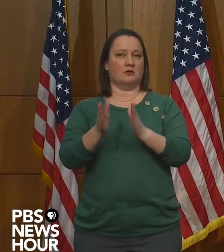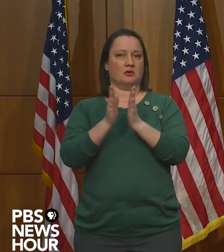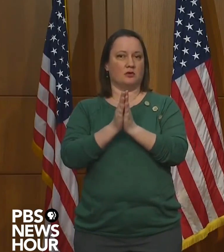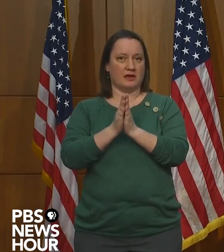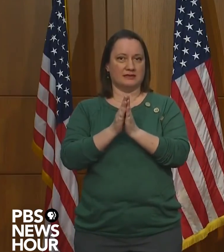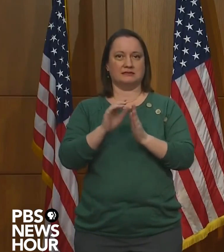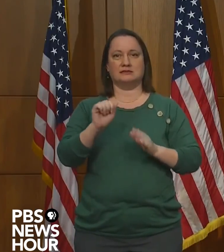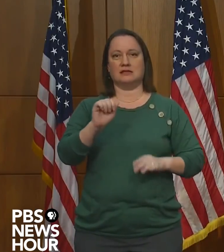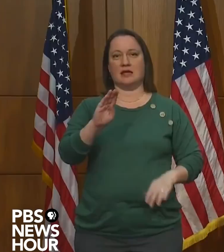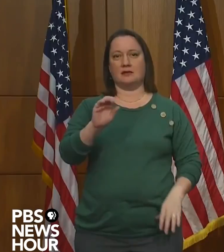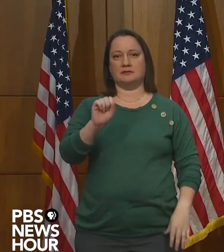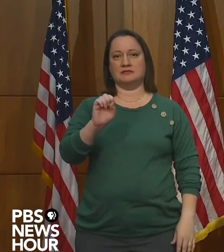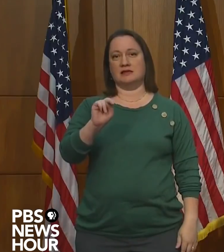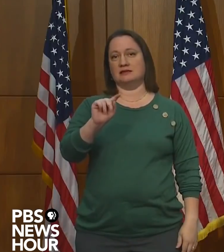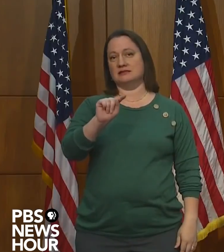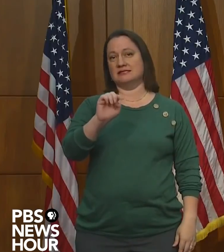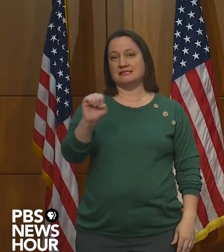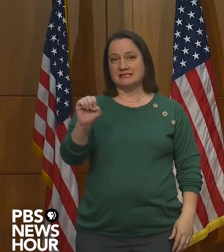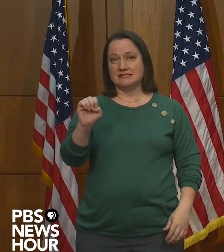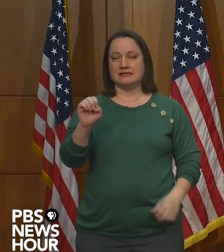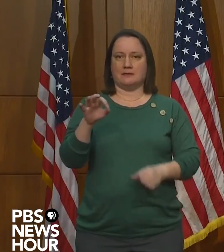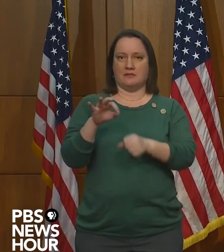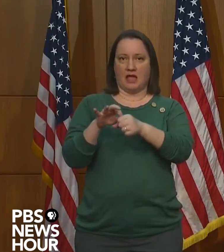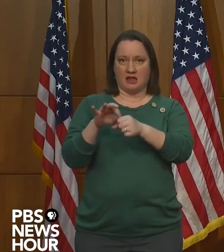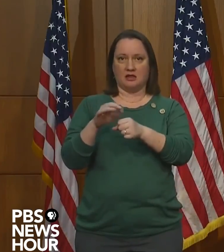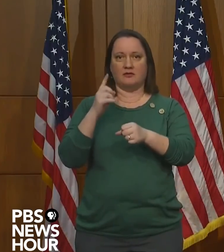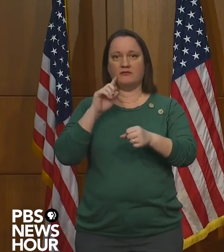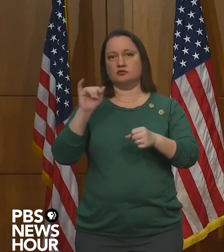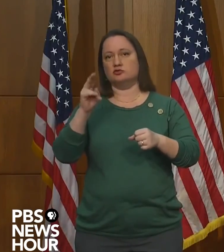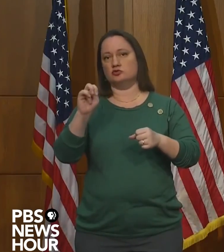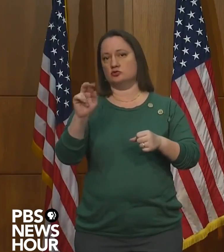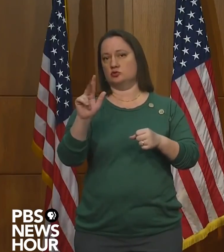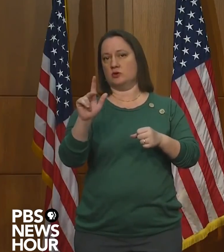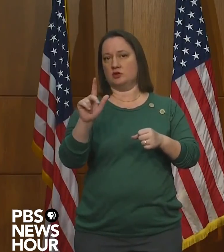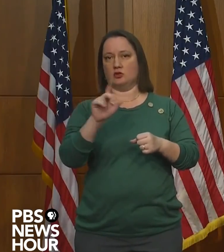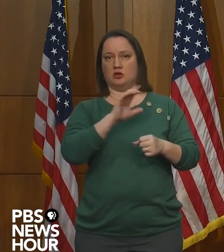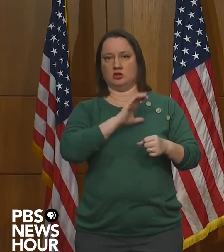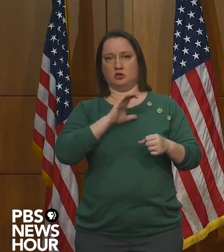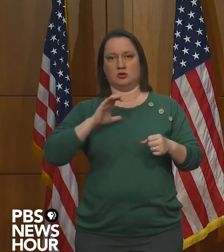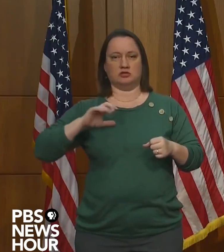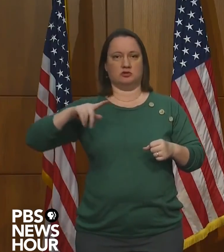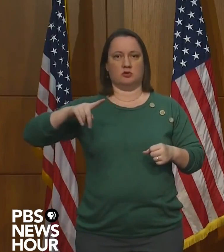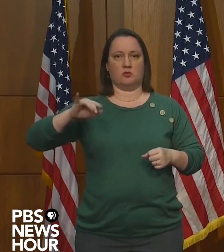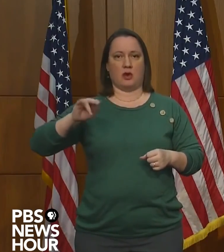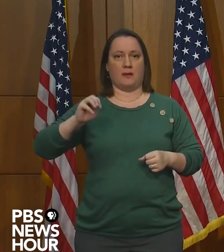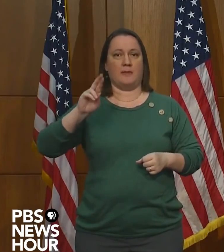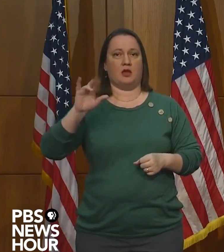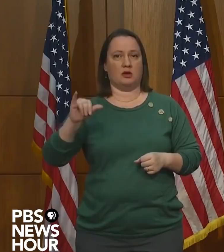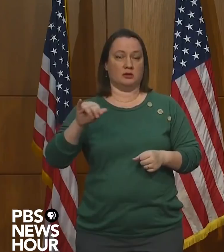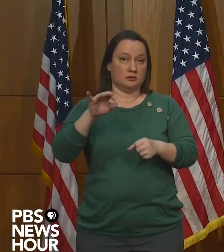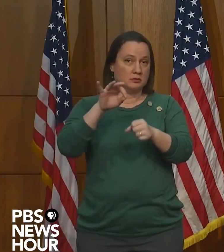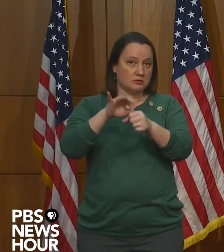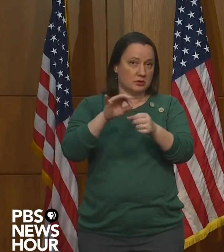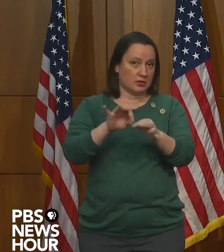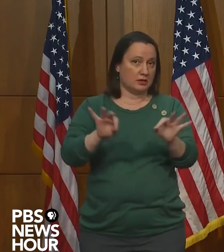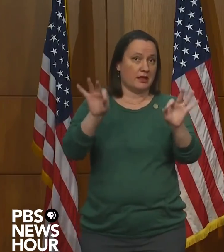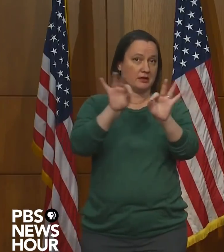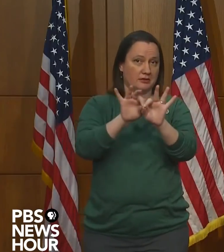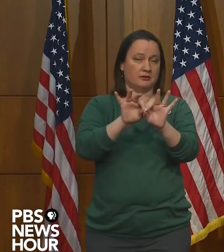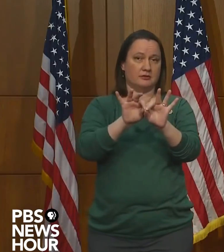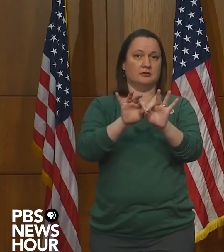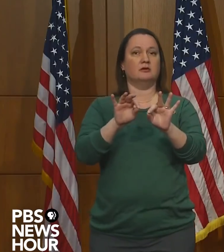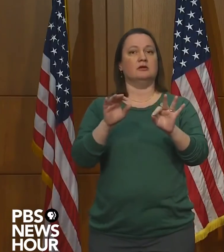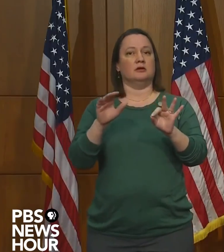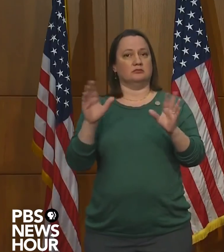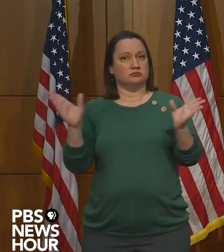an absentee ballot to vote in the June 23rd congressional primaries. Elections matter and I'd encourage